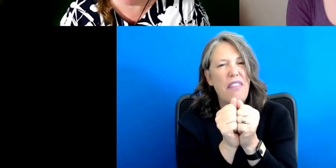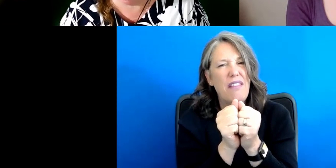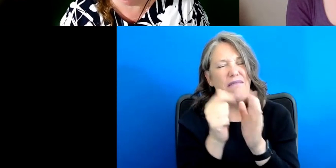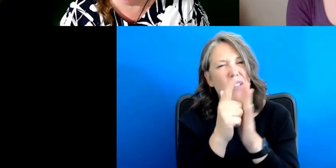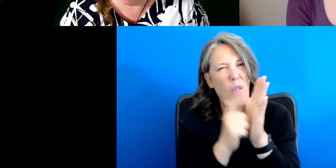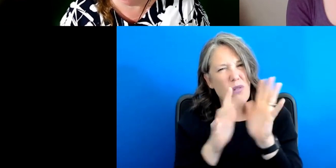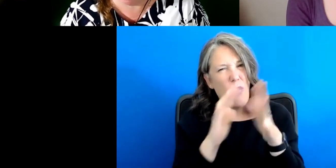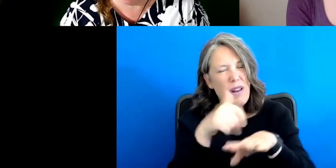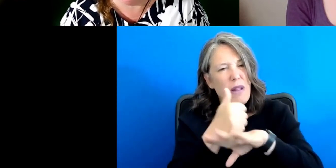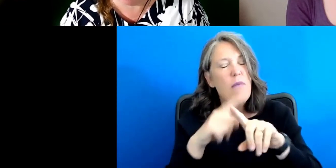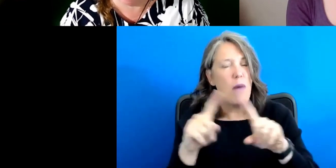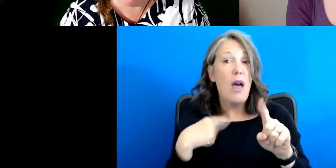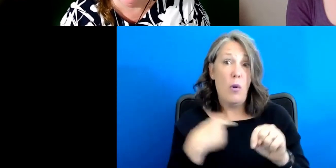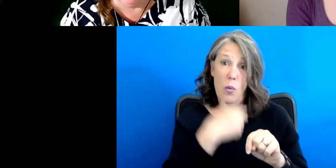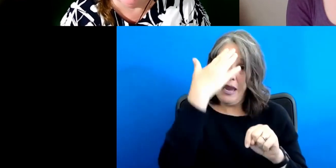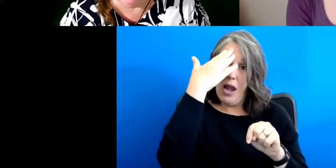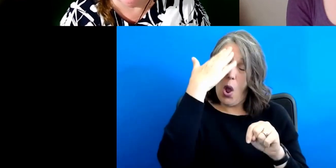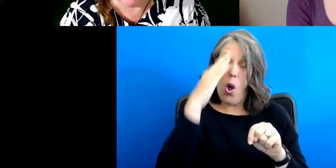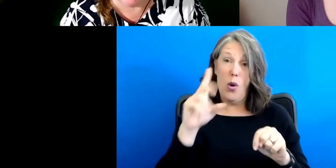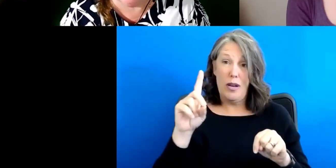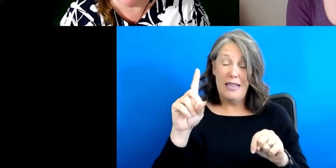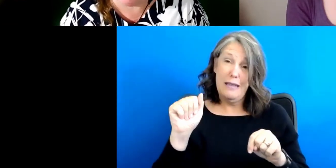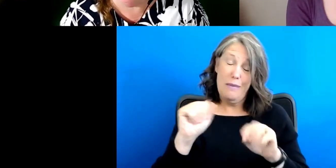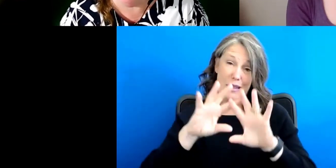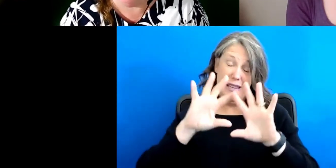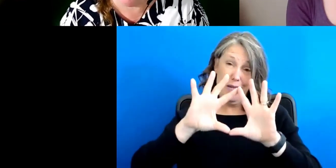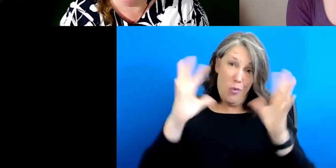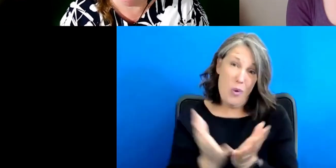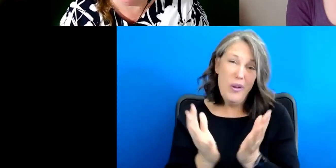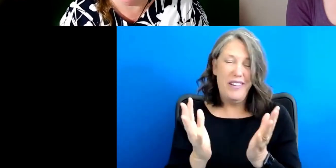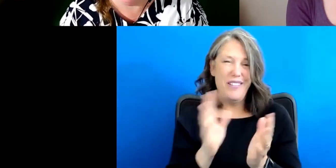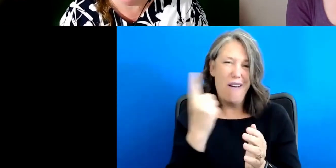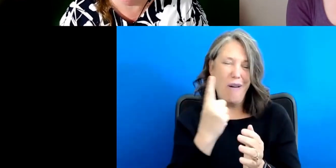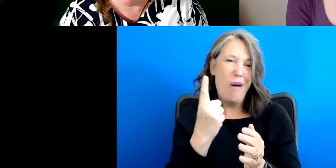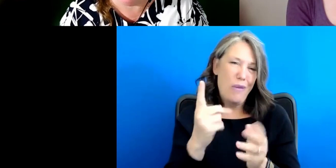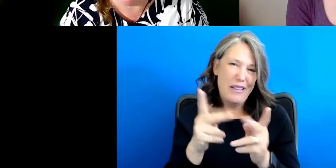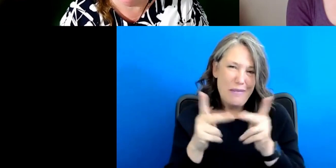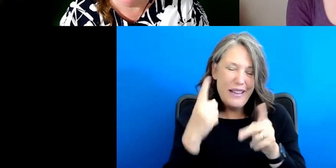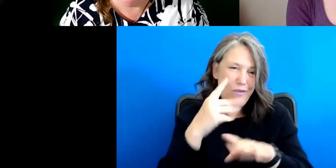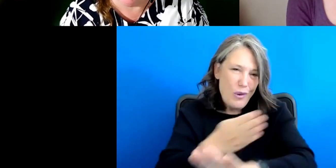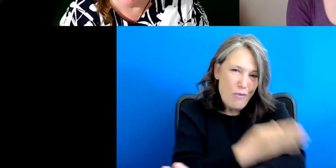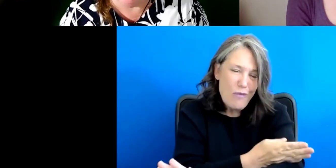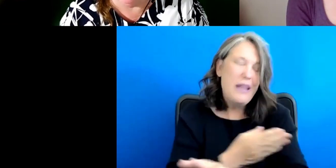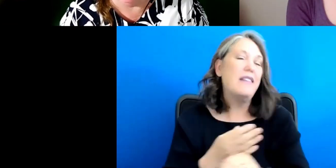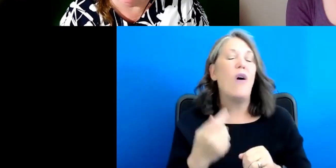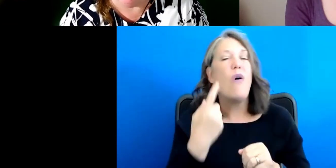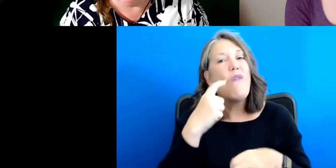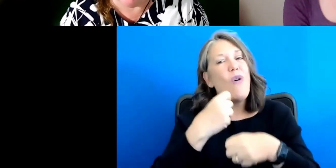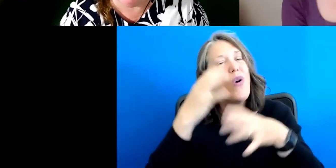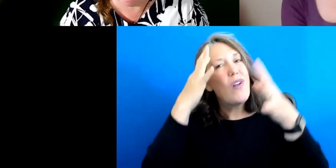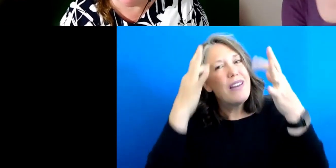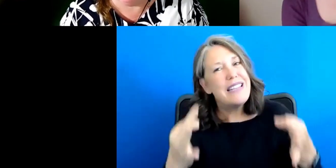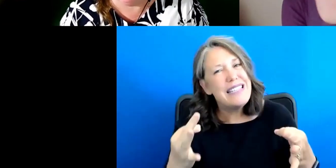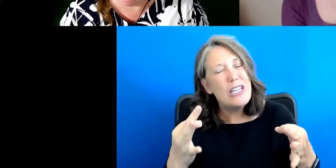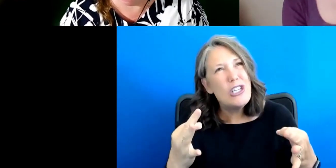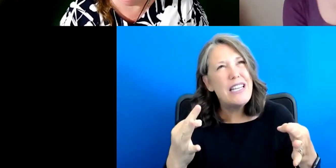there's always room for improvement, right? Um, so for example, supported decision-making, we may not have